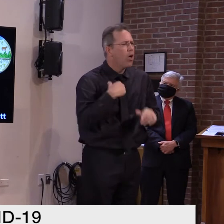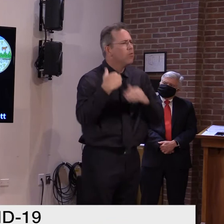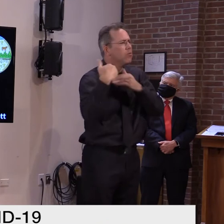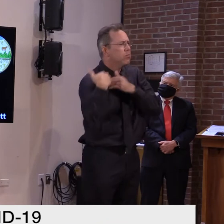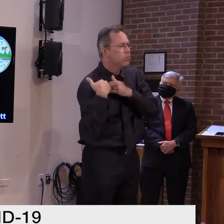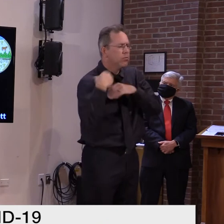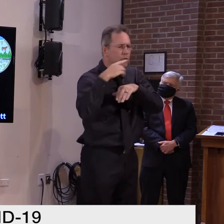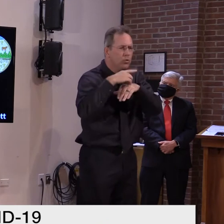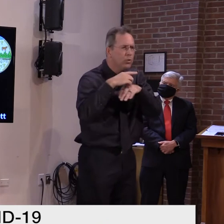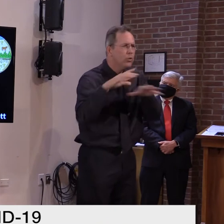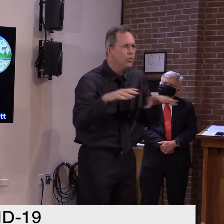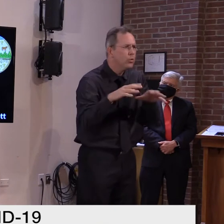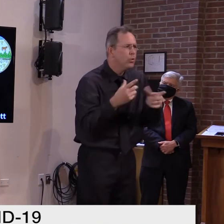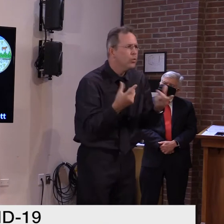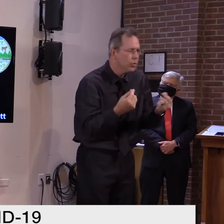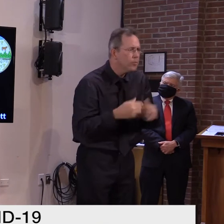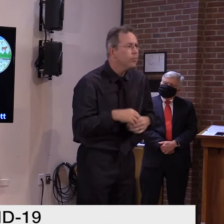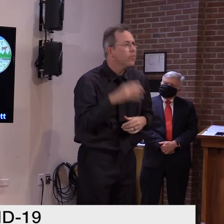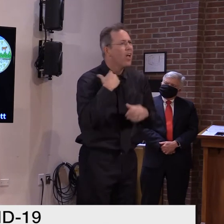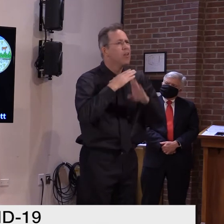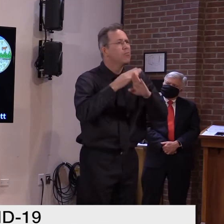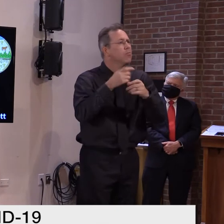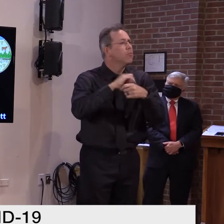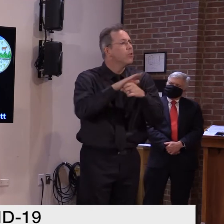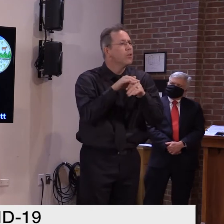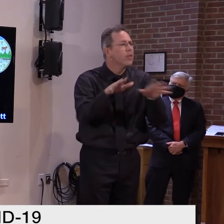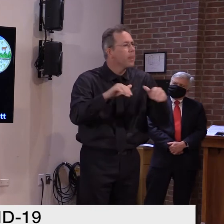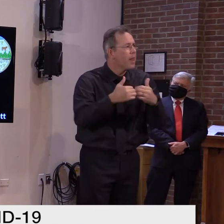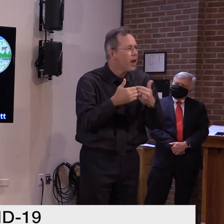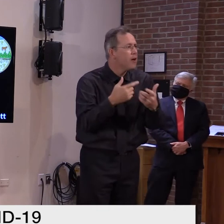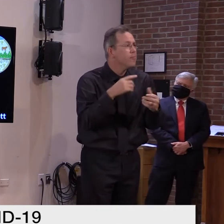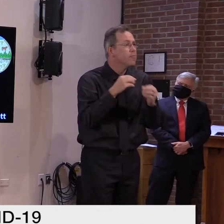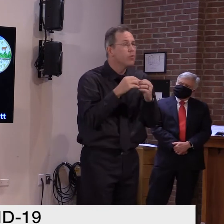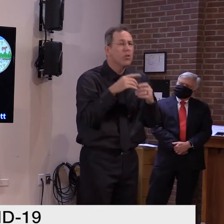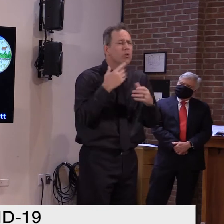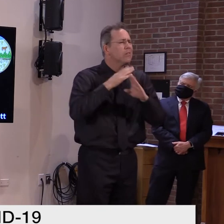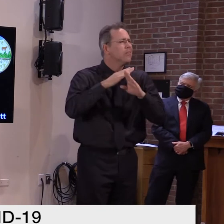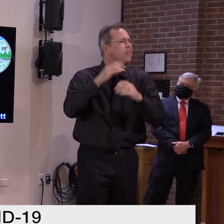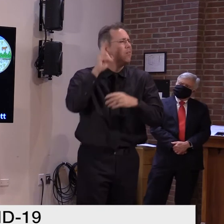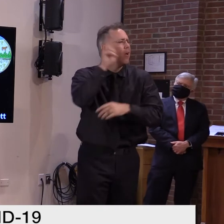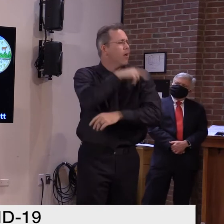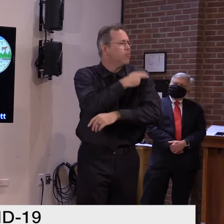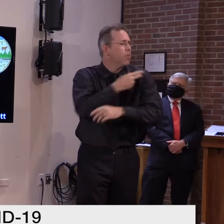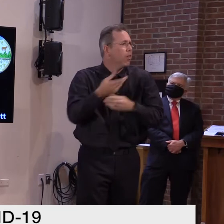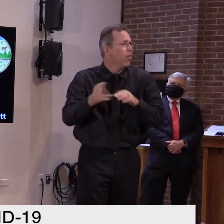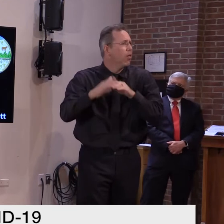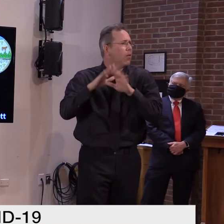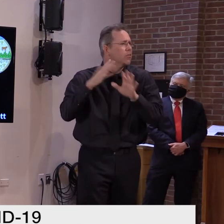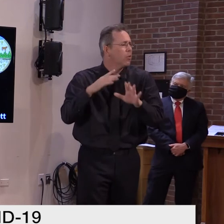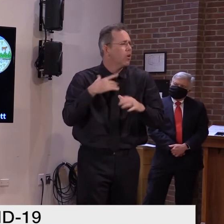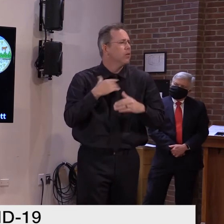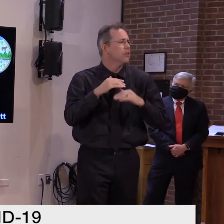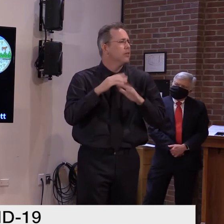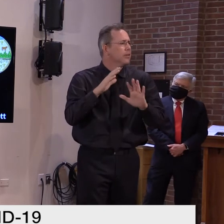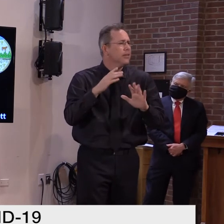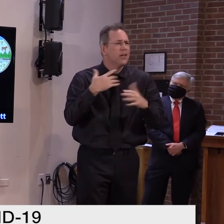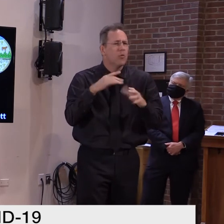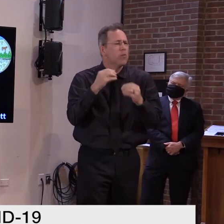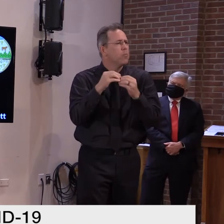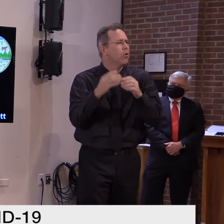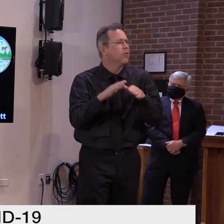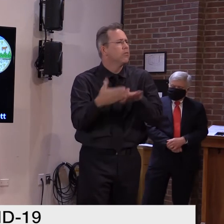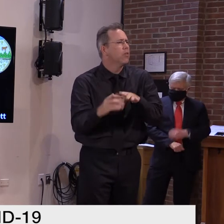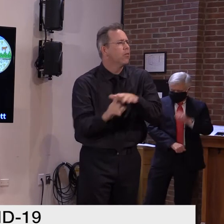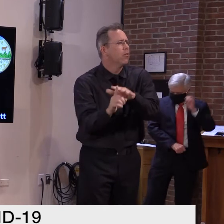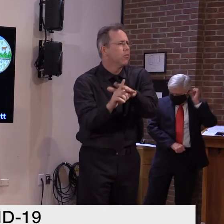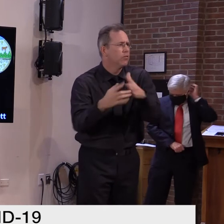Which is leading to more hospitalizations. And sadly, will lead to more deaths. So